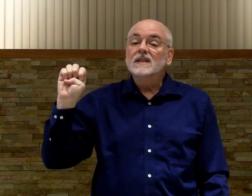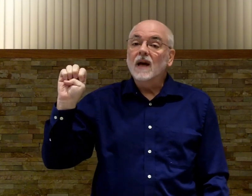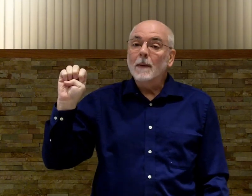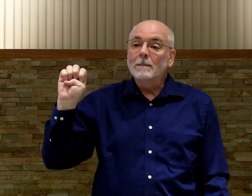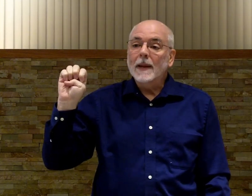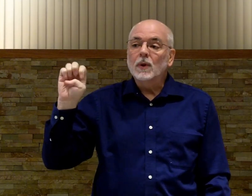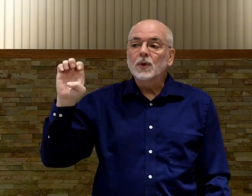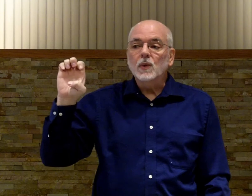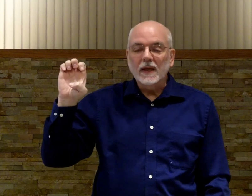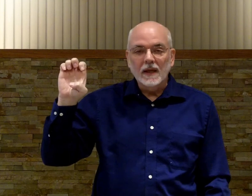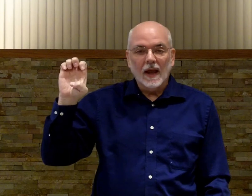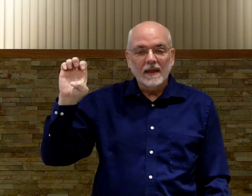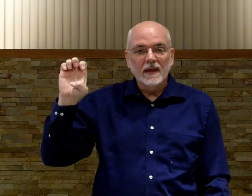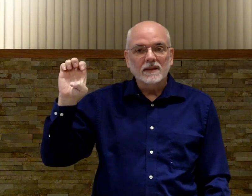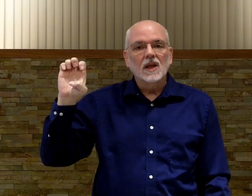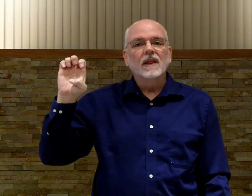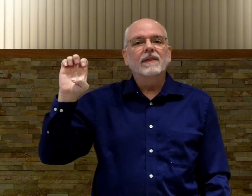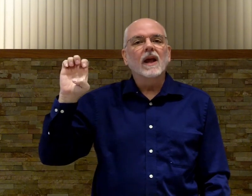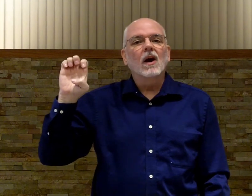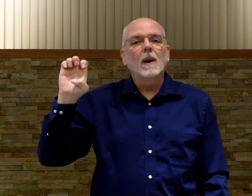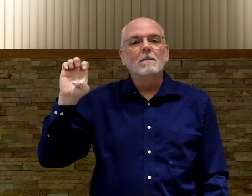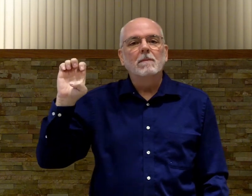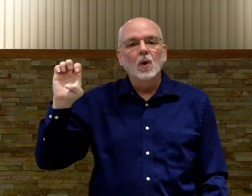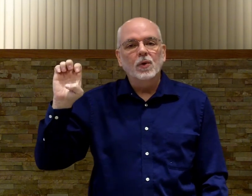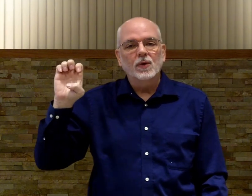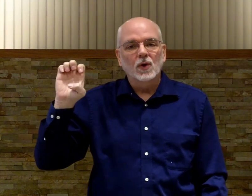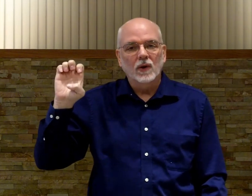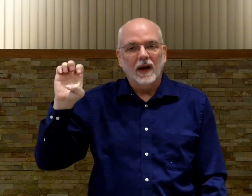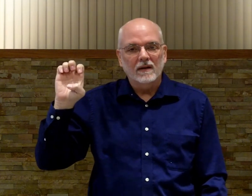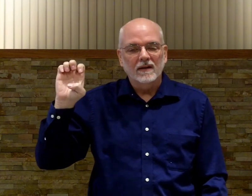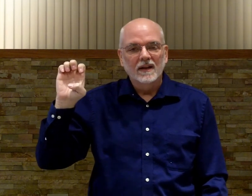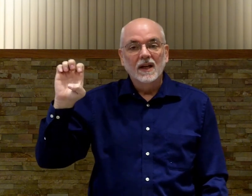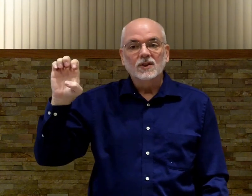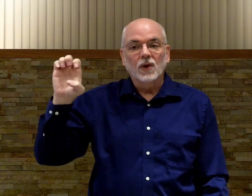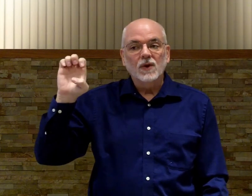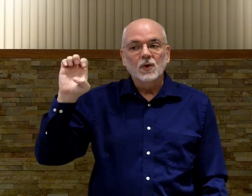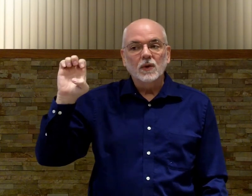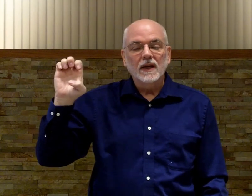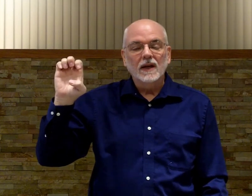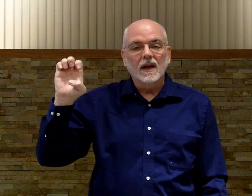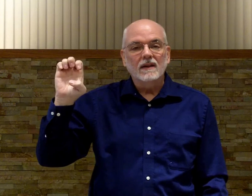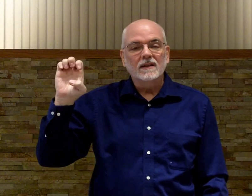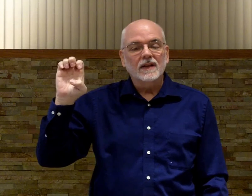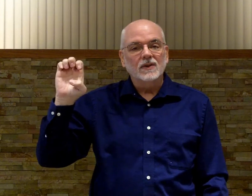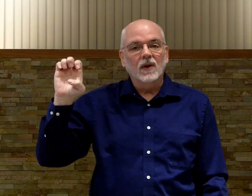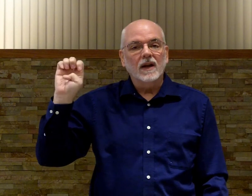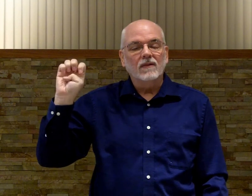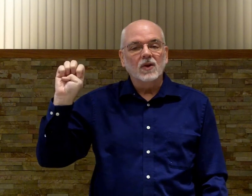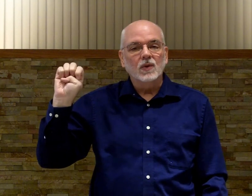Some people do E like this. They are both correct. So if you do E like this, that's great. If you do